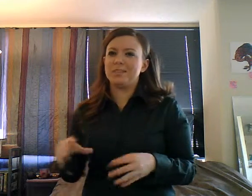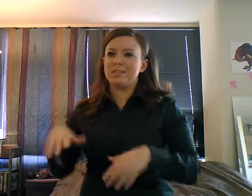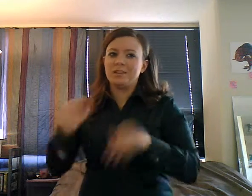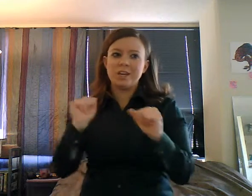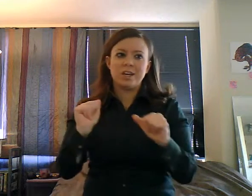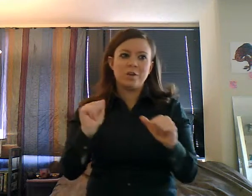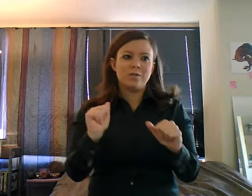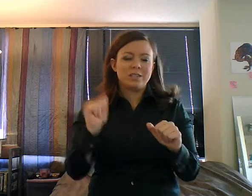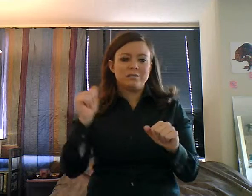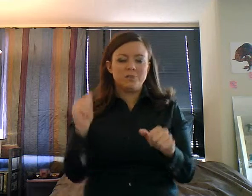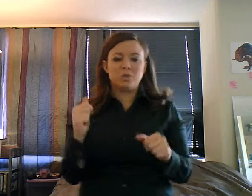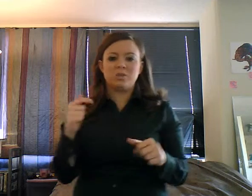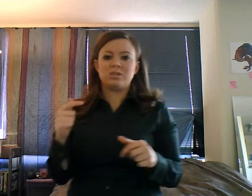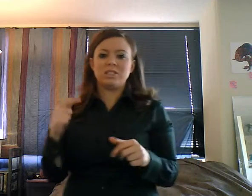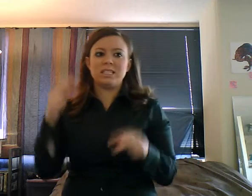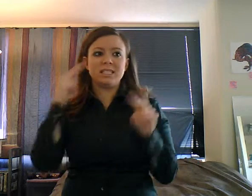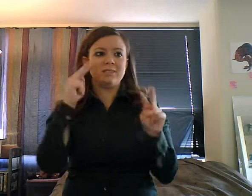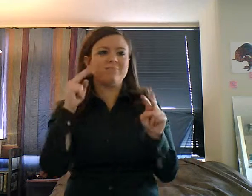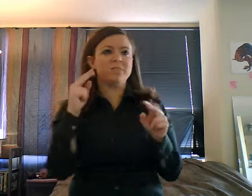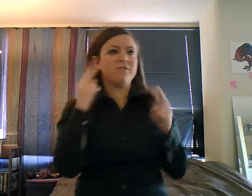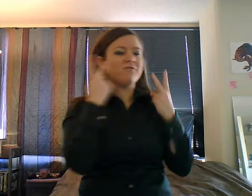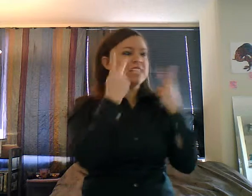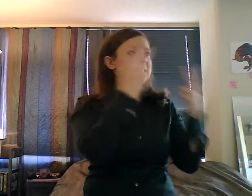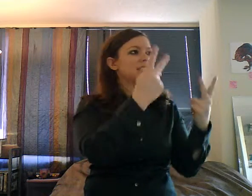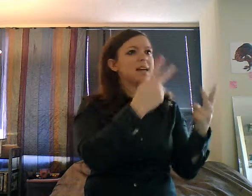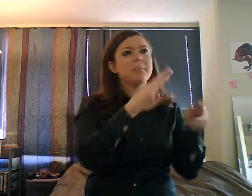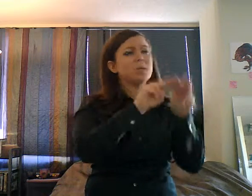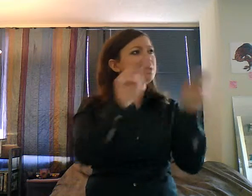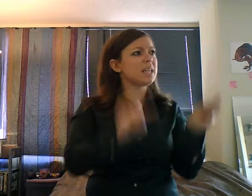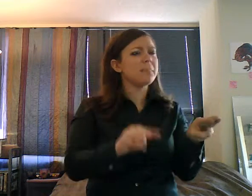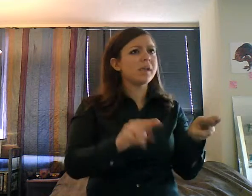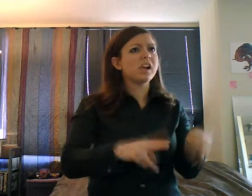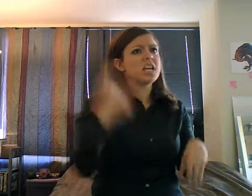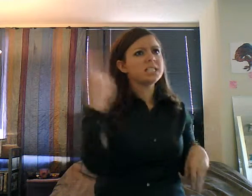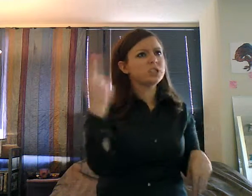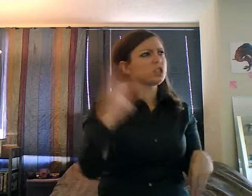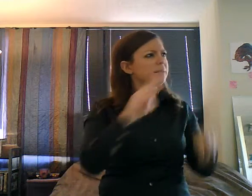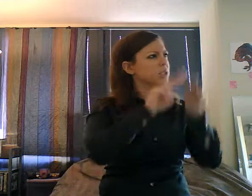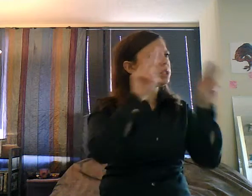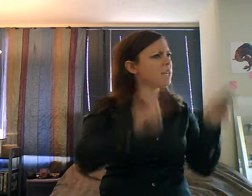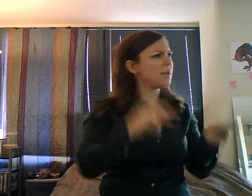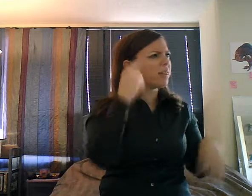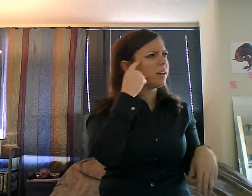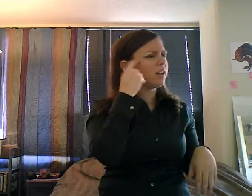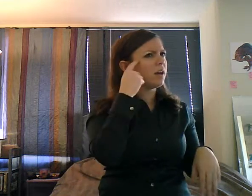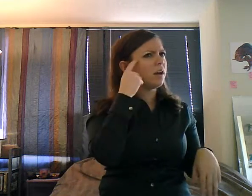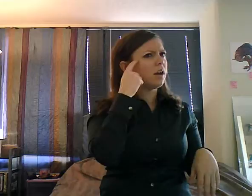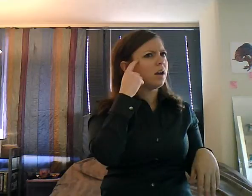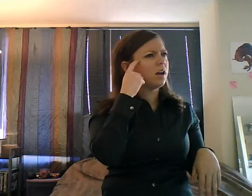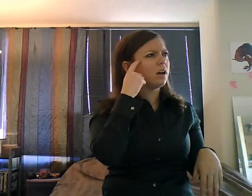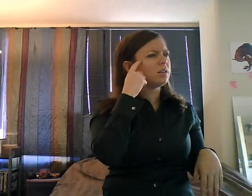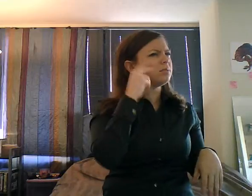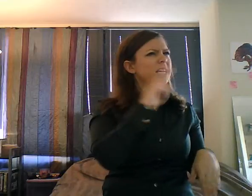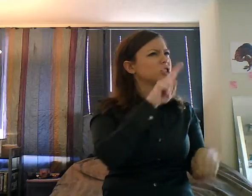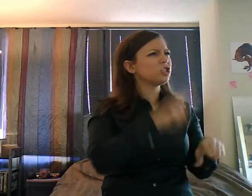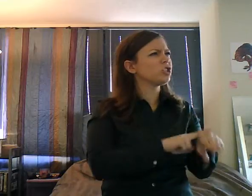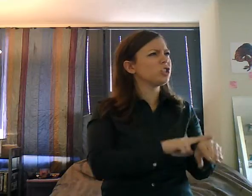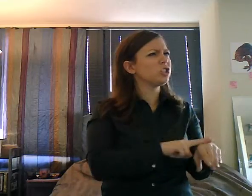to the Natural History Museum and, um, the National History